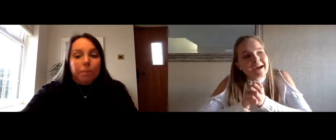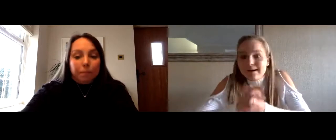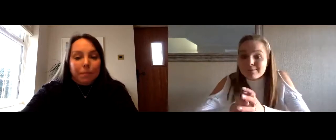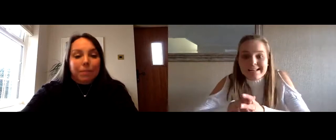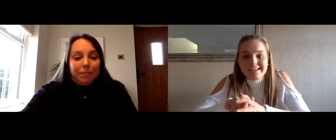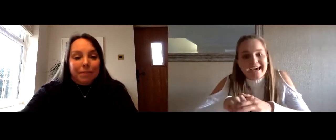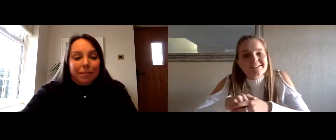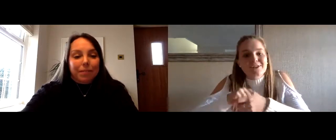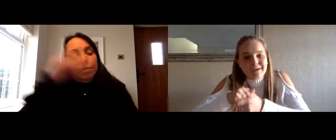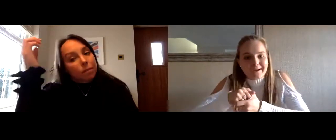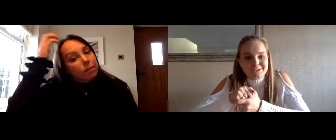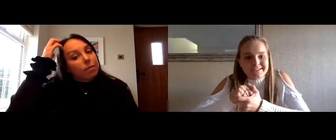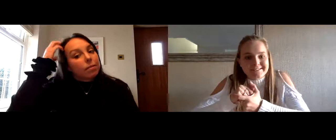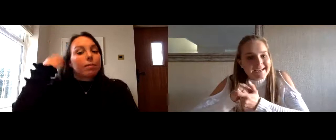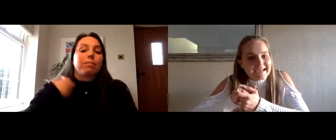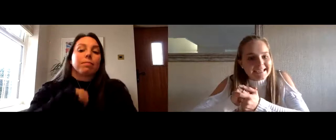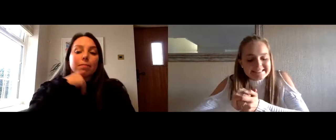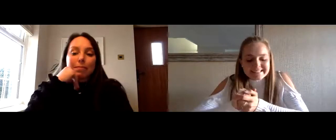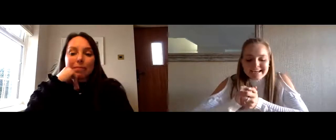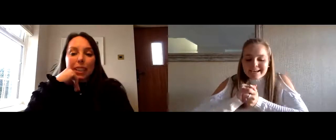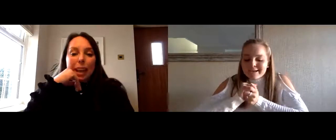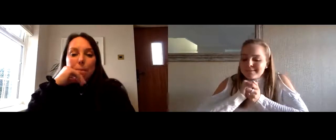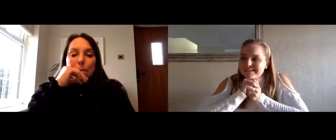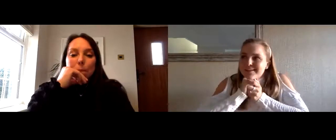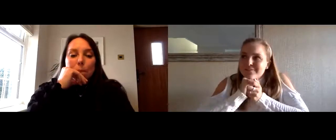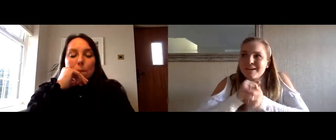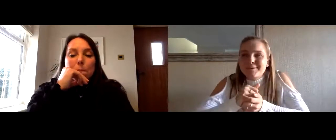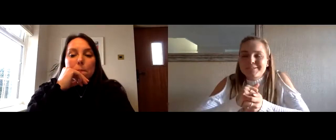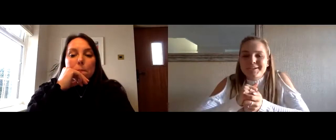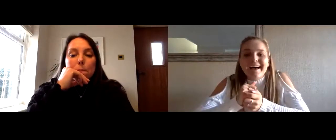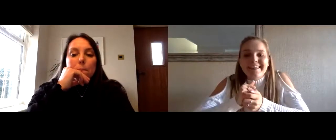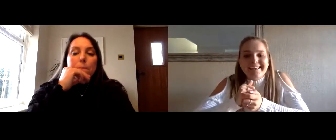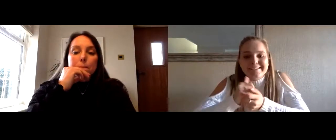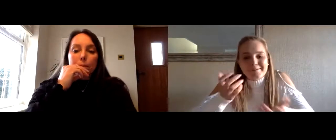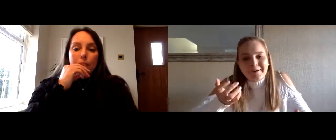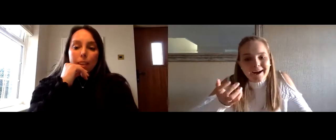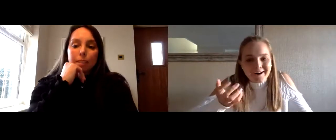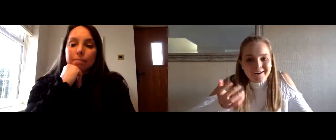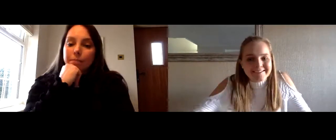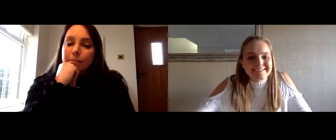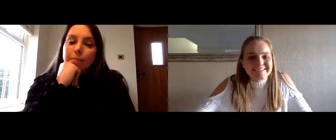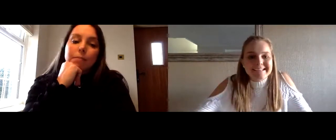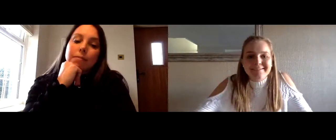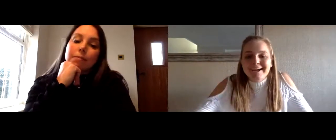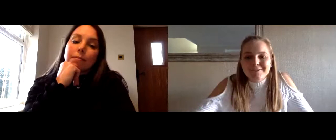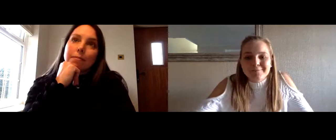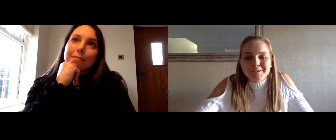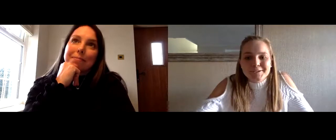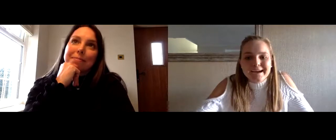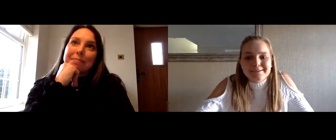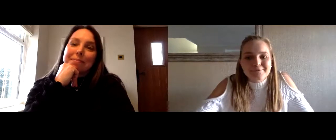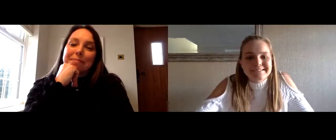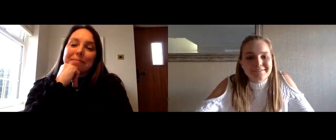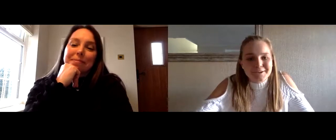all of my cup and matter guests three questions okay um so the first question i think is going to be quite hard because as i've touched